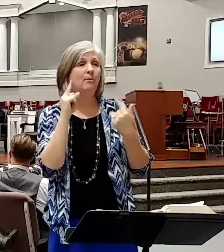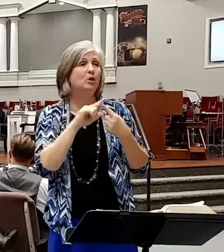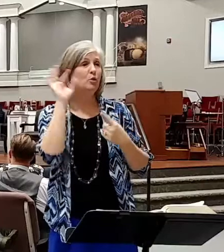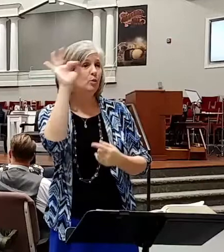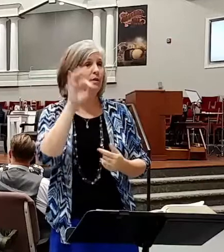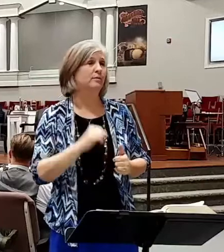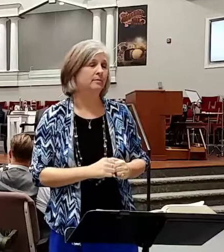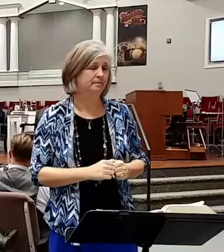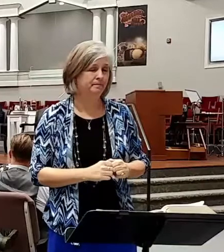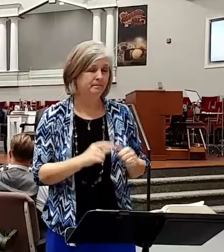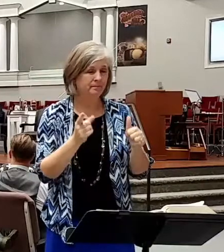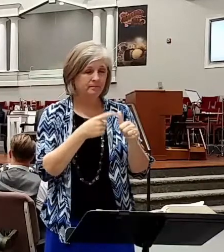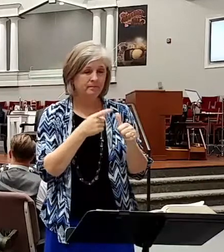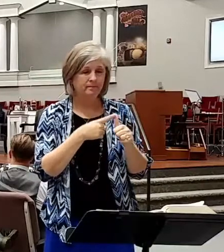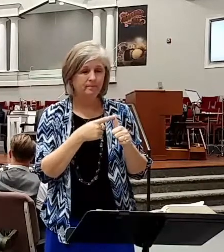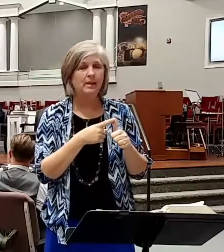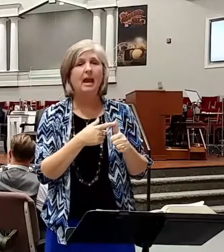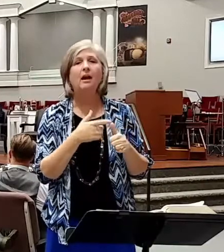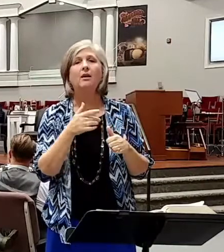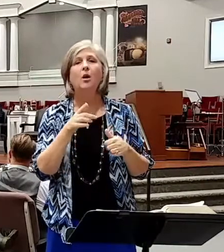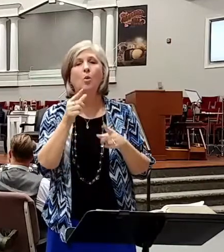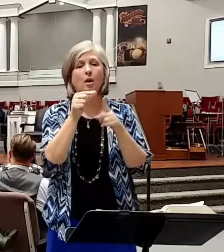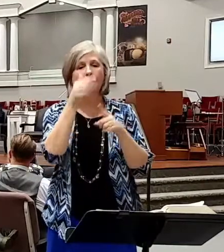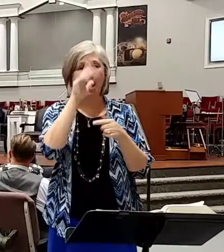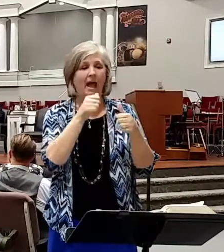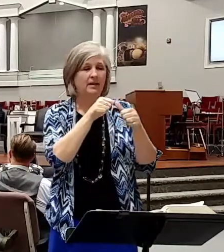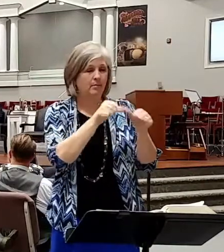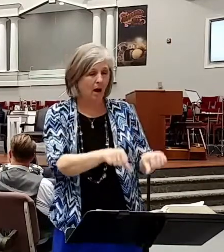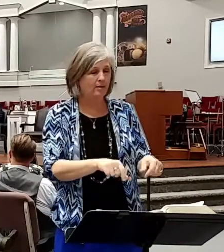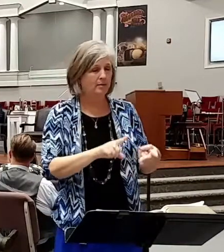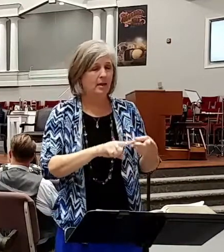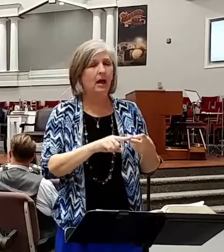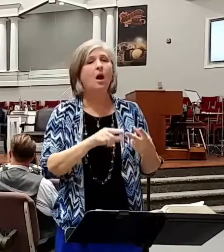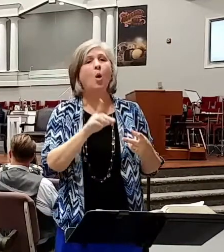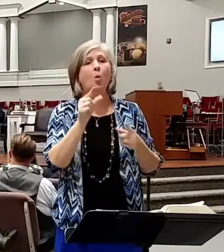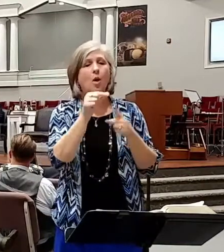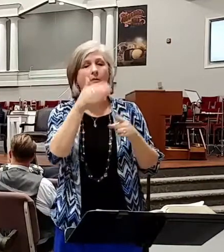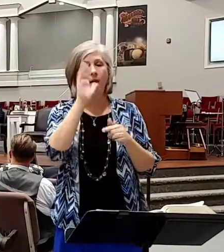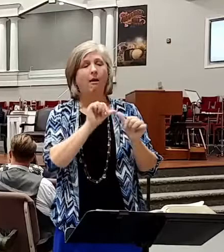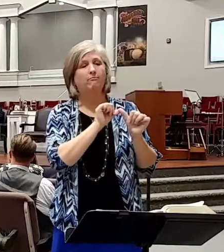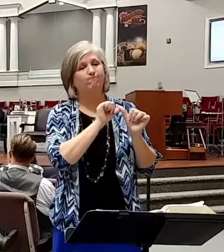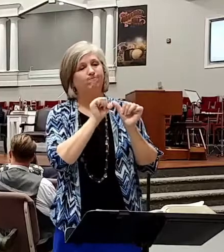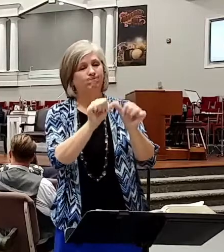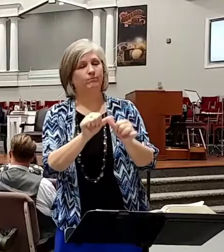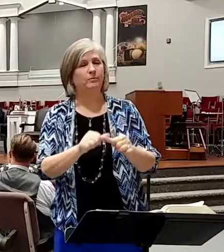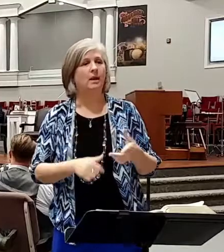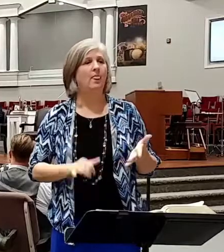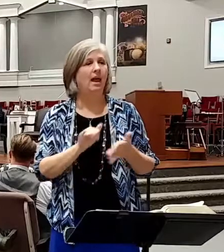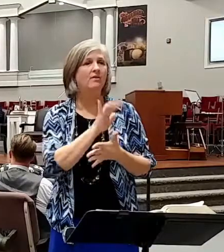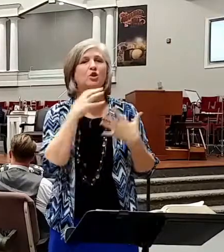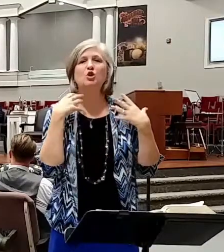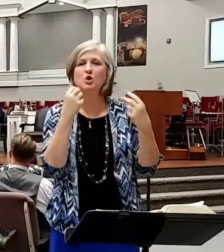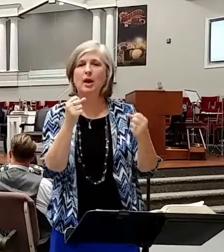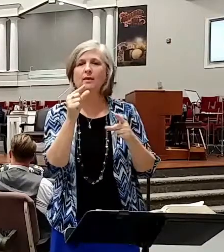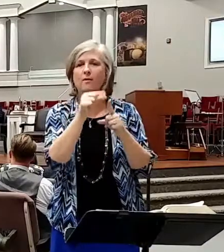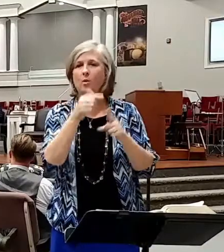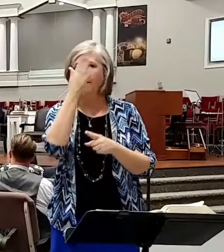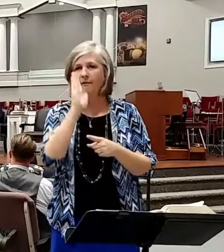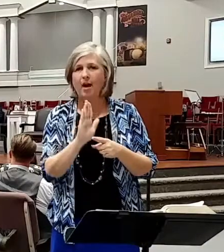Number one, the deposit of the Word. Number two, the durability of the Word. That is its strength. It just doesn't endure in the sense of lasting